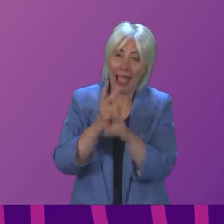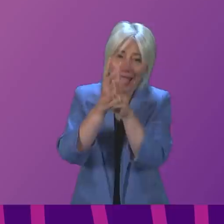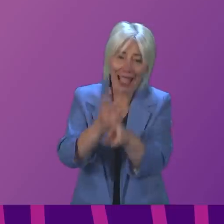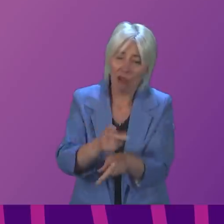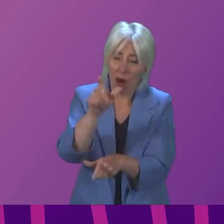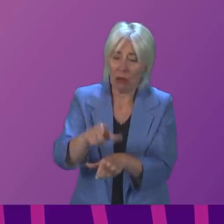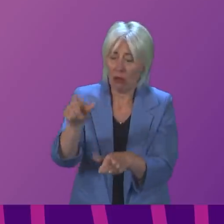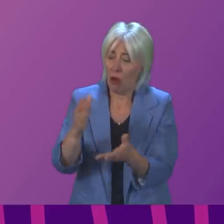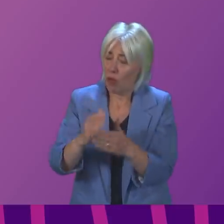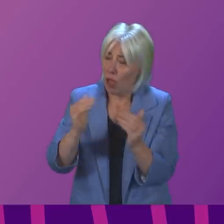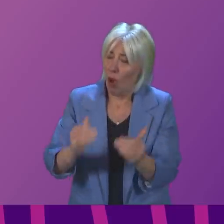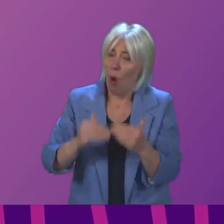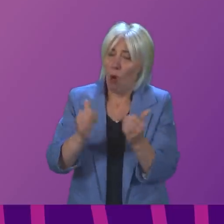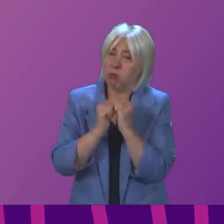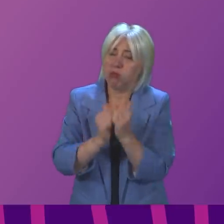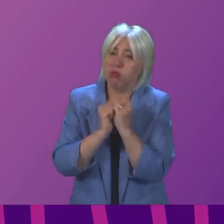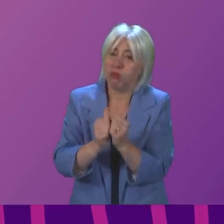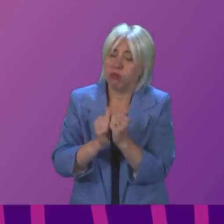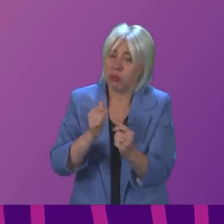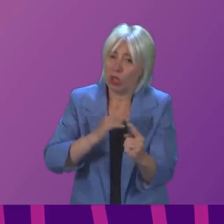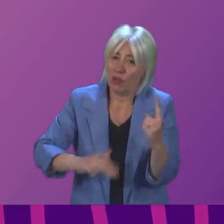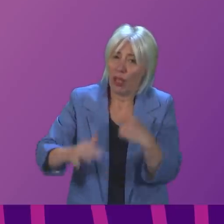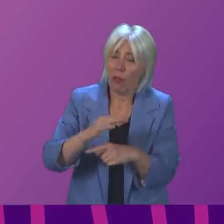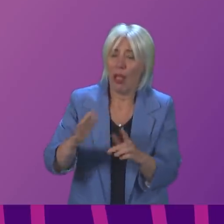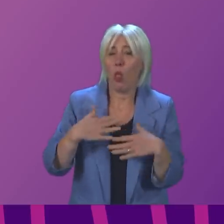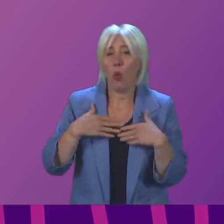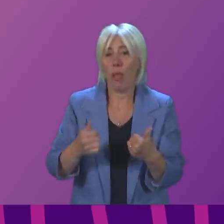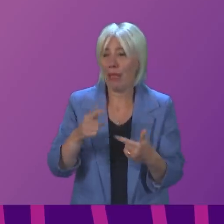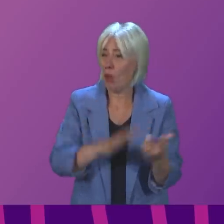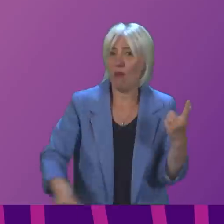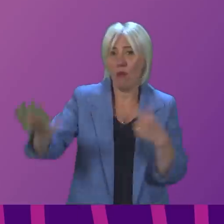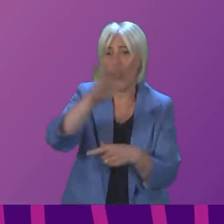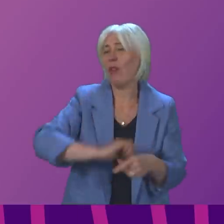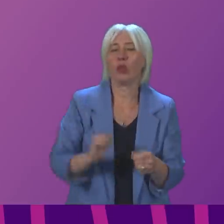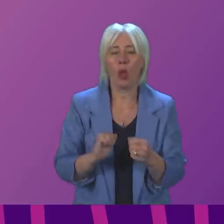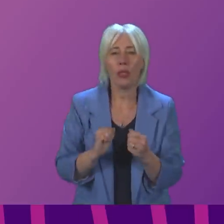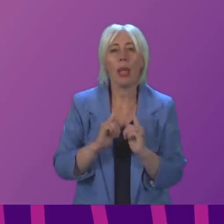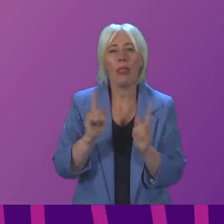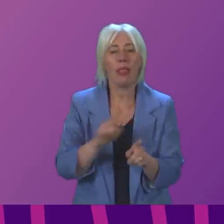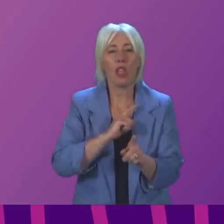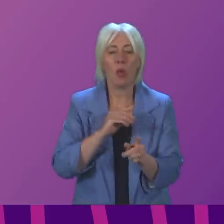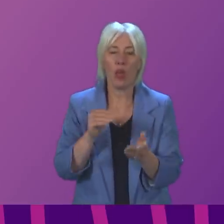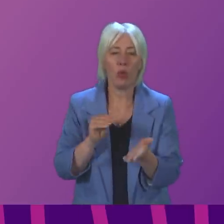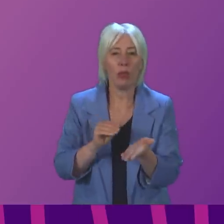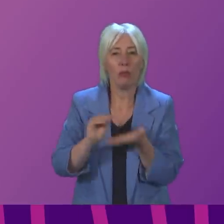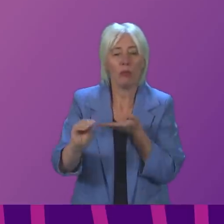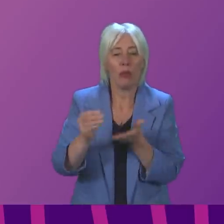and valuable contribution to our society and the wellbeing of the country. That is, for example, why we introduced the carers' allowance supplement, providing